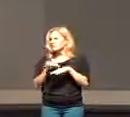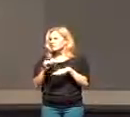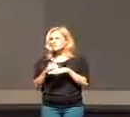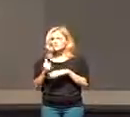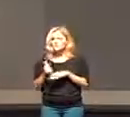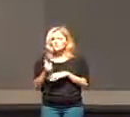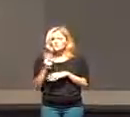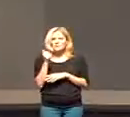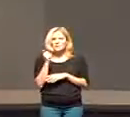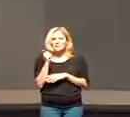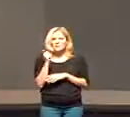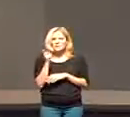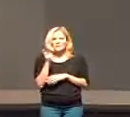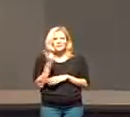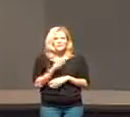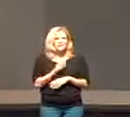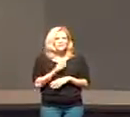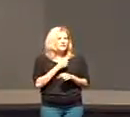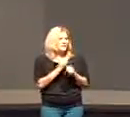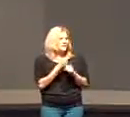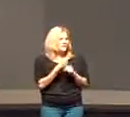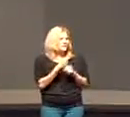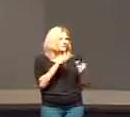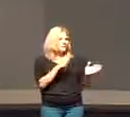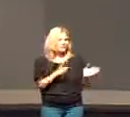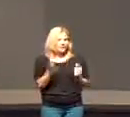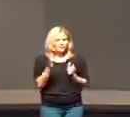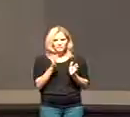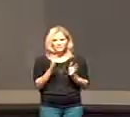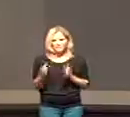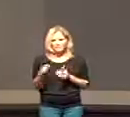deny our self made plans